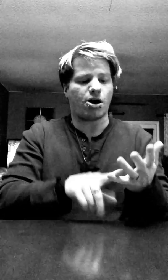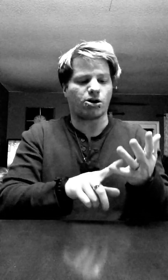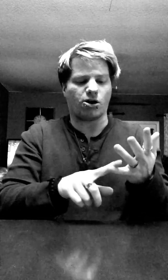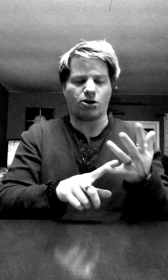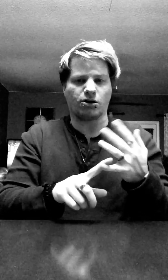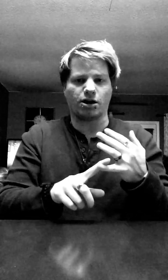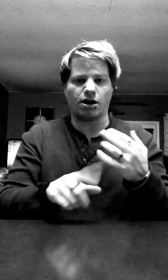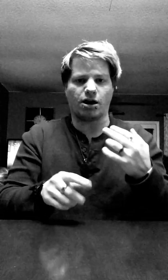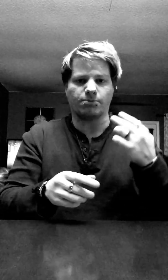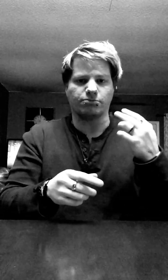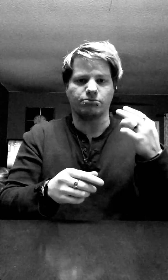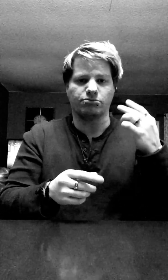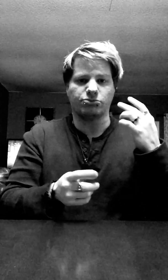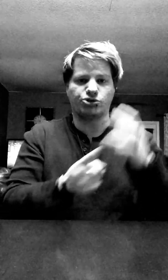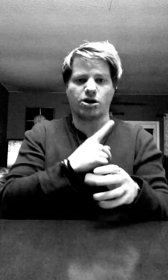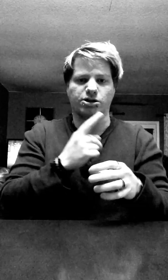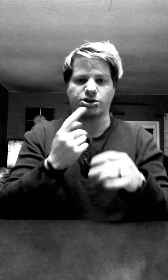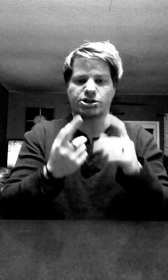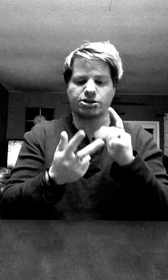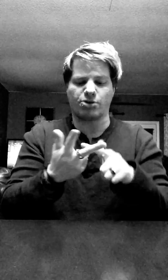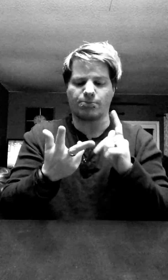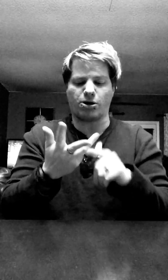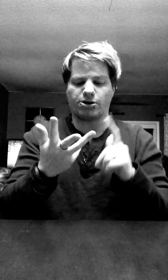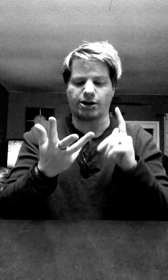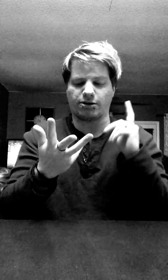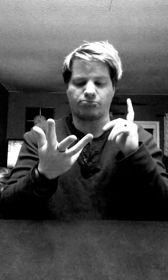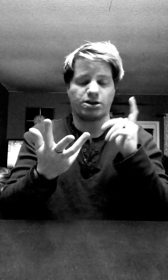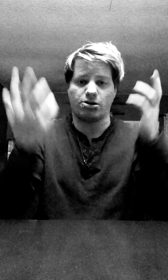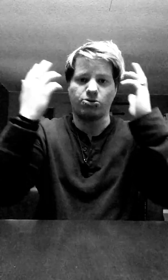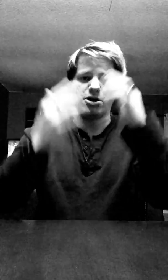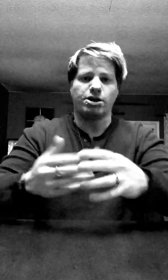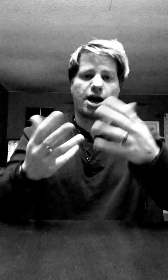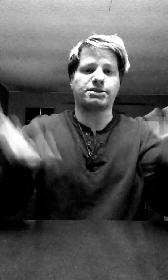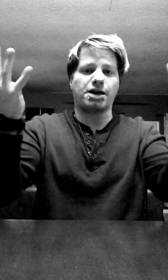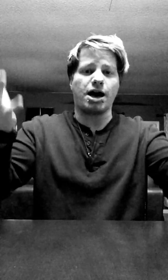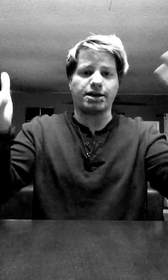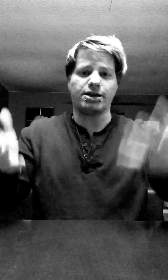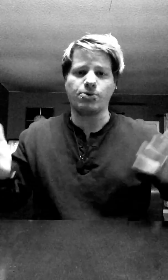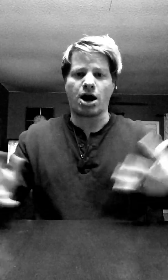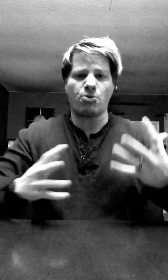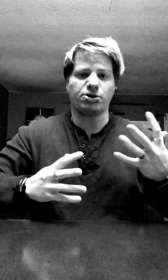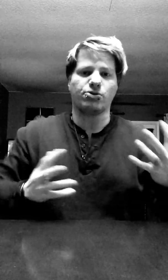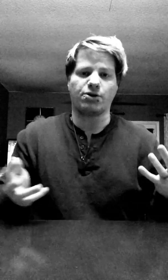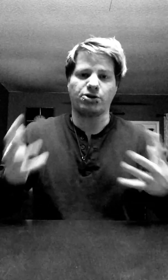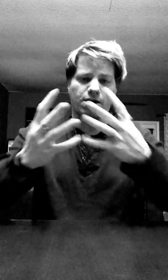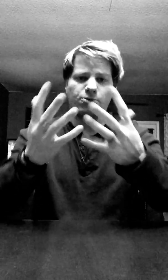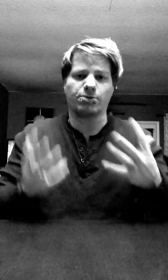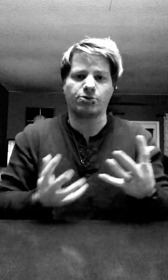alcohol, um, drugs, smoking, partying, you know, ask God. He will help you if you come with him